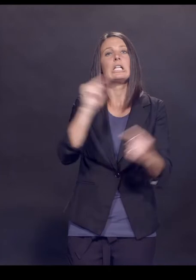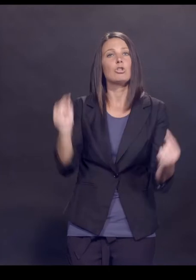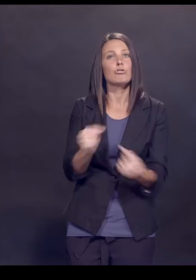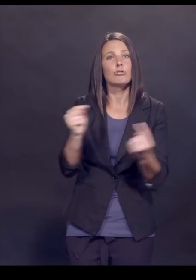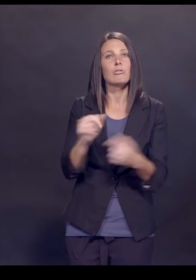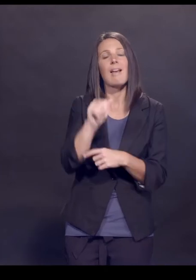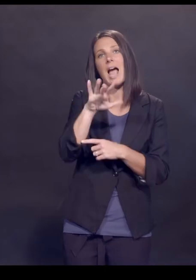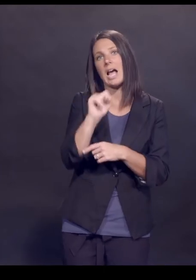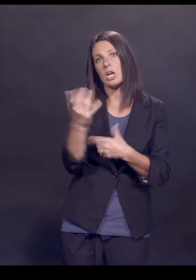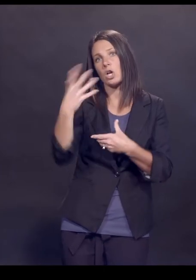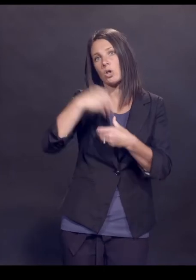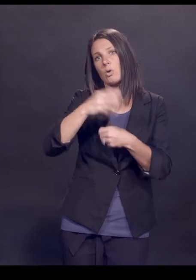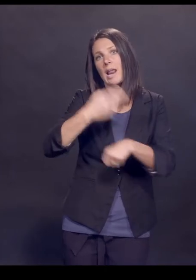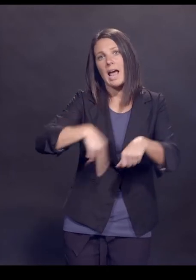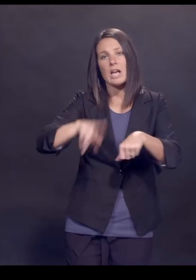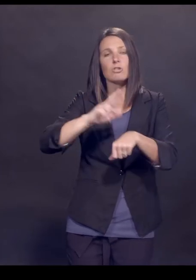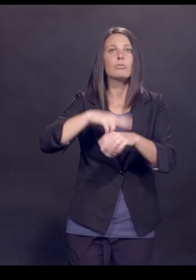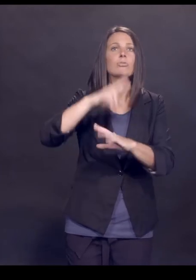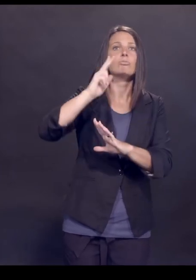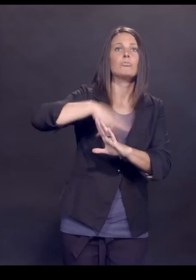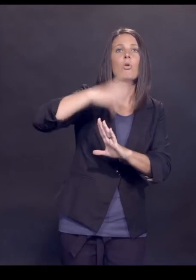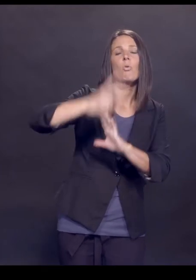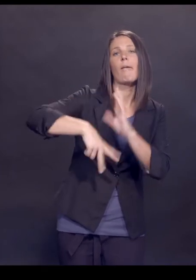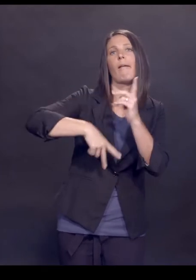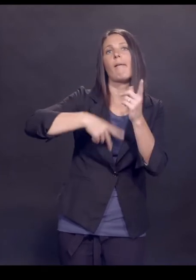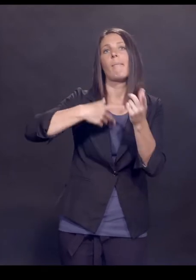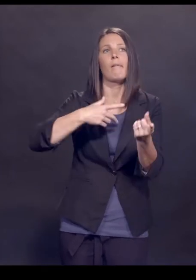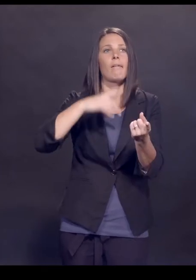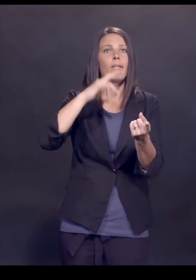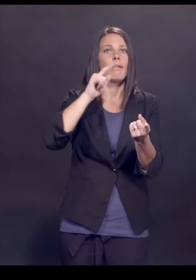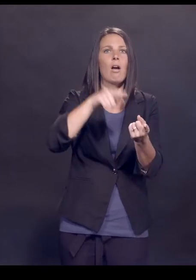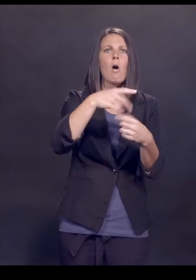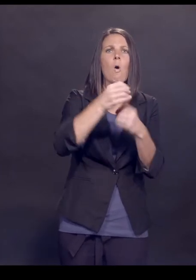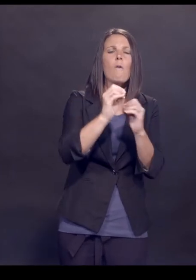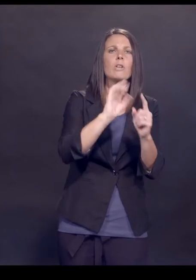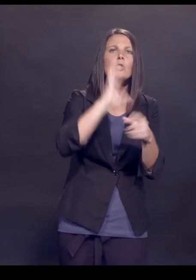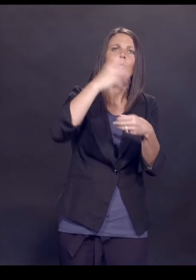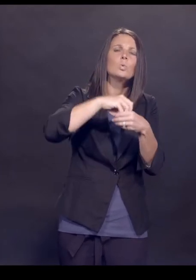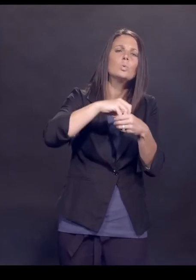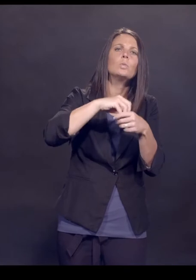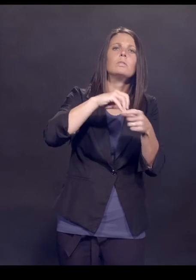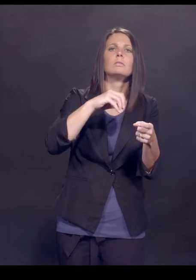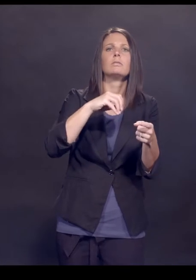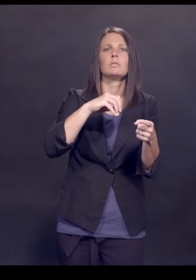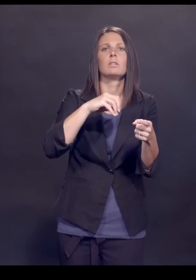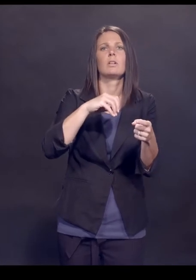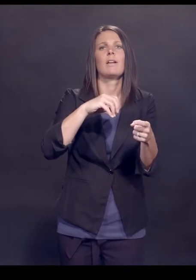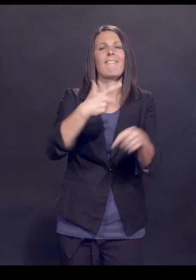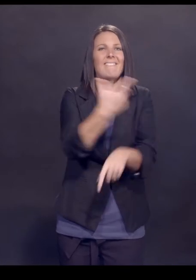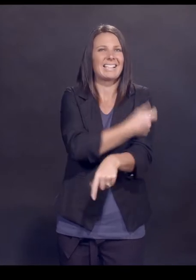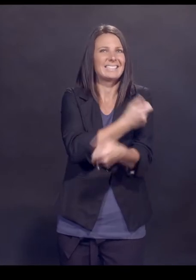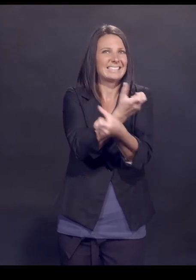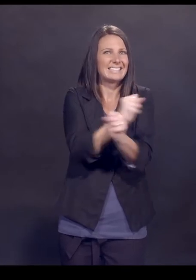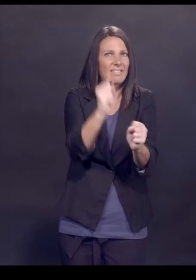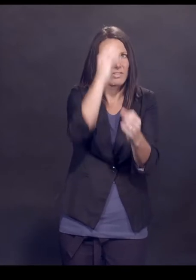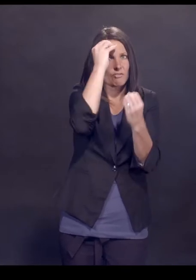It included the National Vaccine Program Office, the creation of that office. It also included something called the Vaccine Safety Data Link, which I'll get to in a